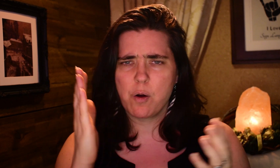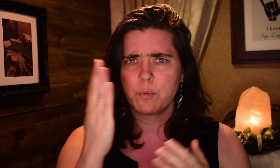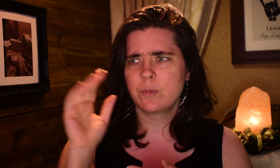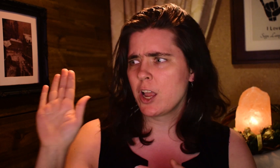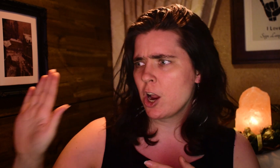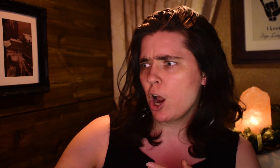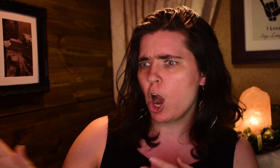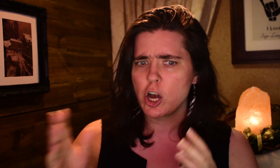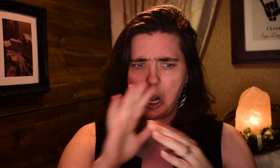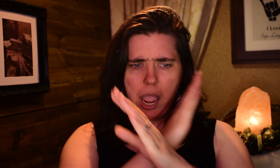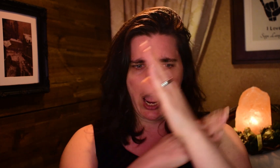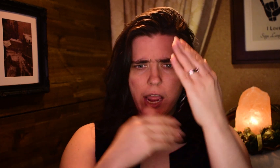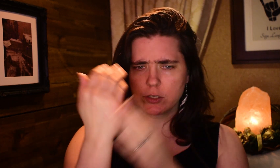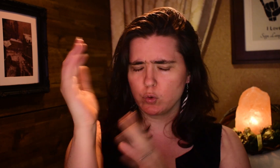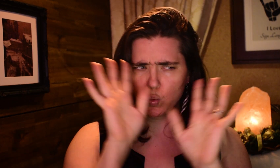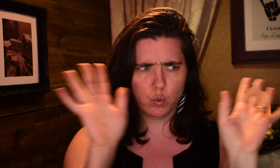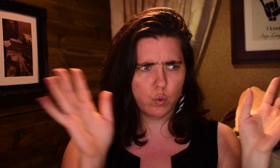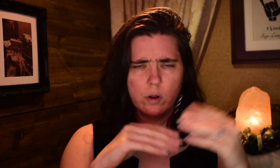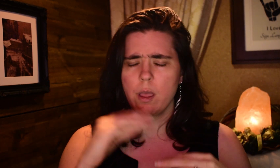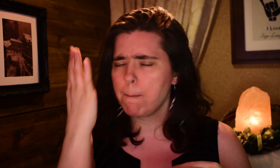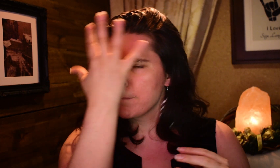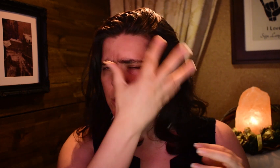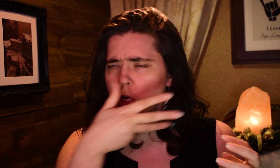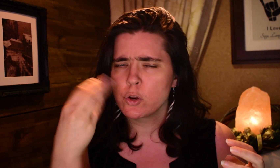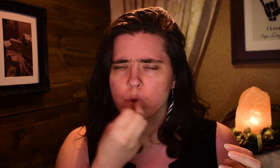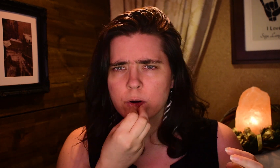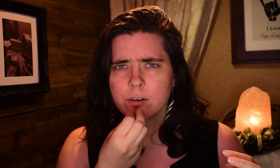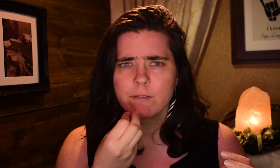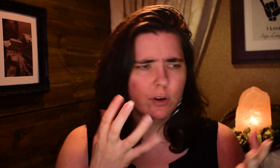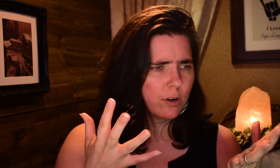gestures. Wow. Her hands. Beautiful.